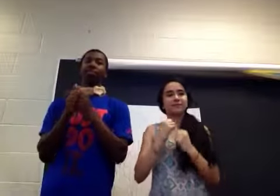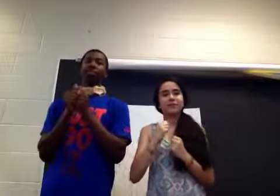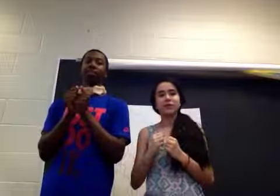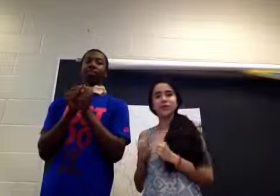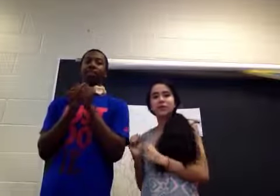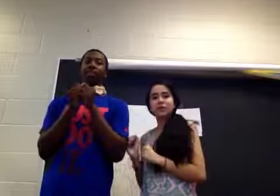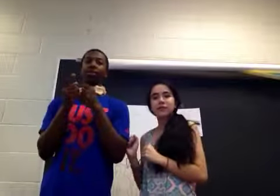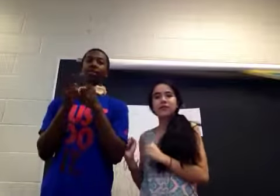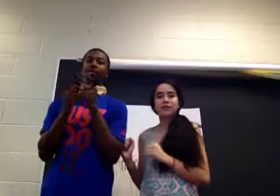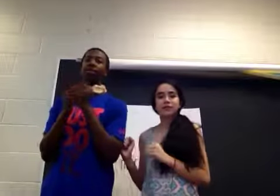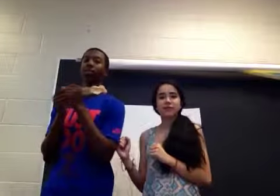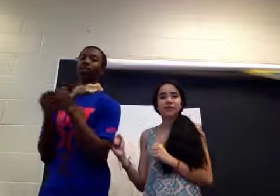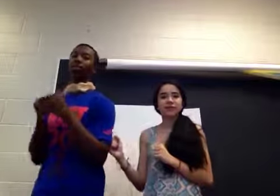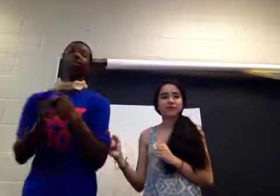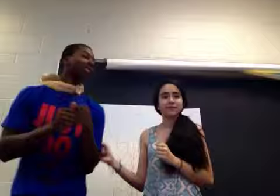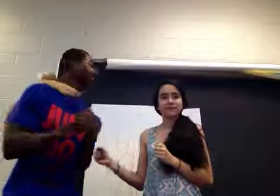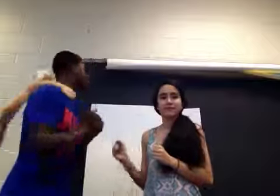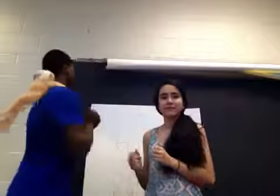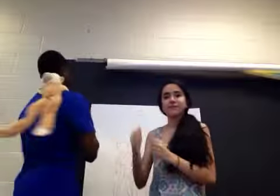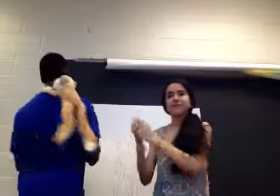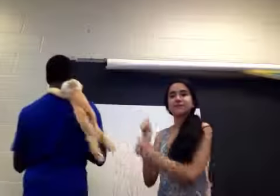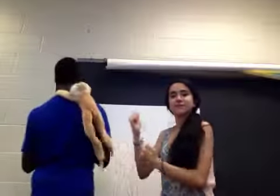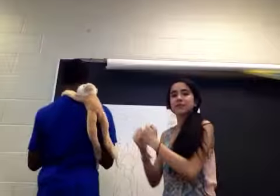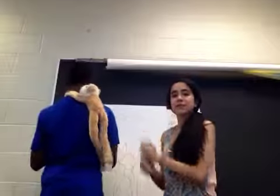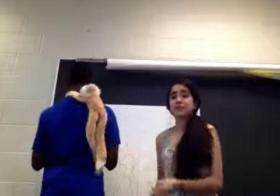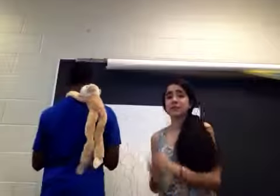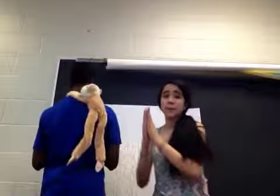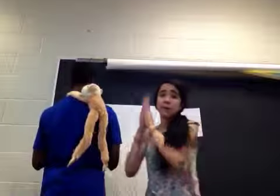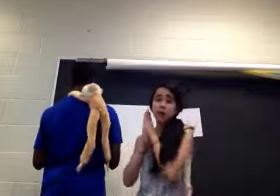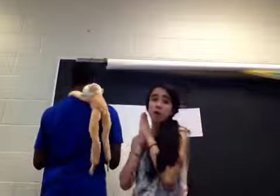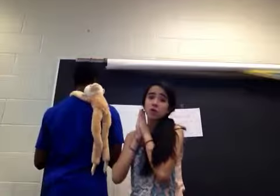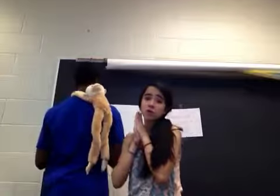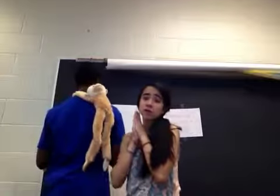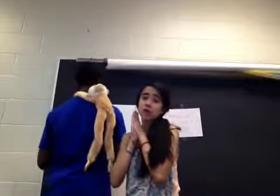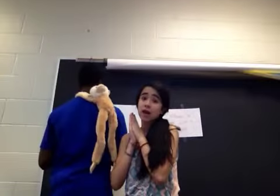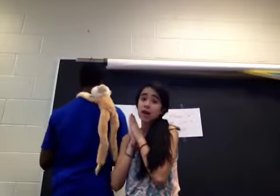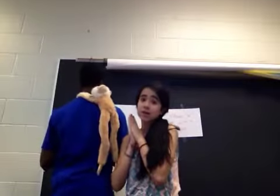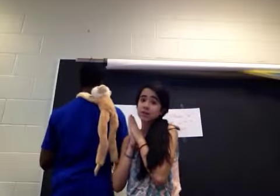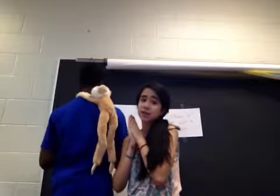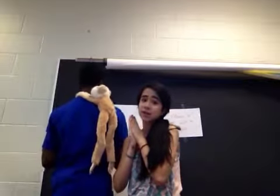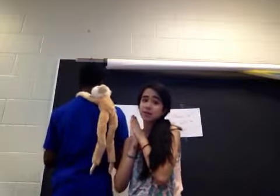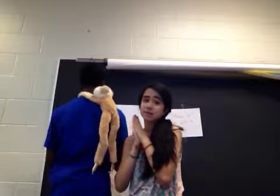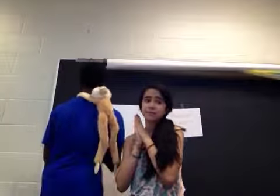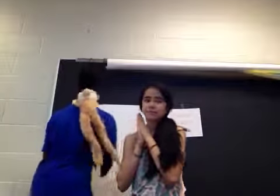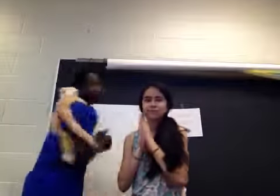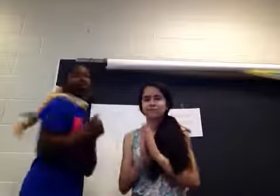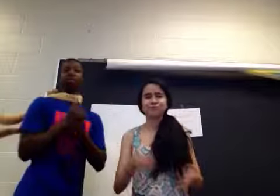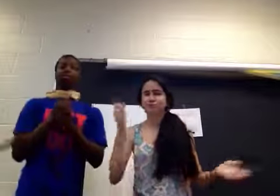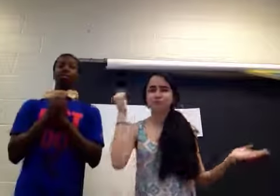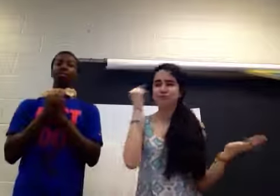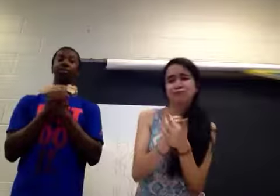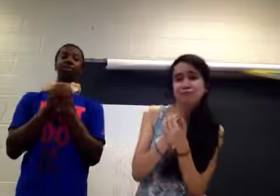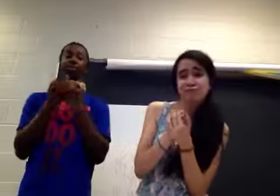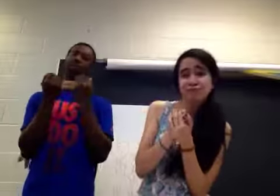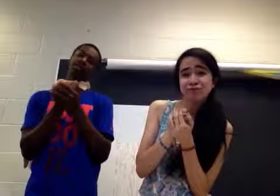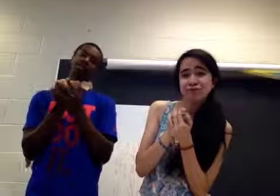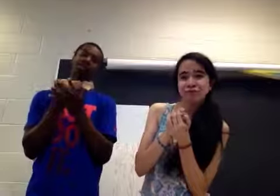The idea that we came from Ch-ch-ch-ch-ch-ch-church of Questioned bio-Christianity But it was hard to disagree